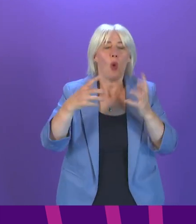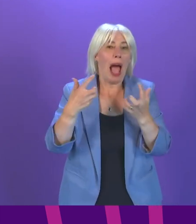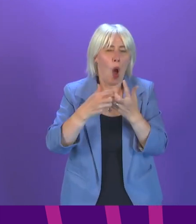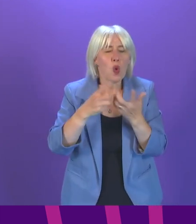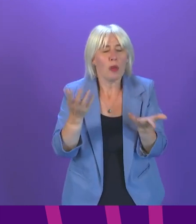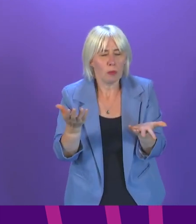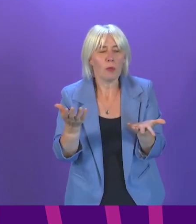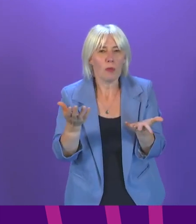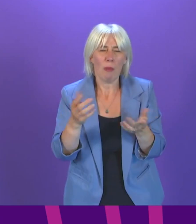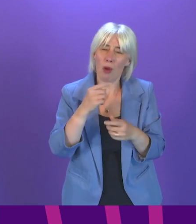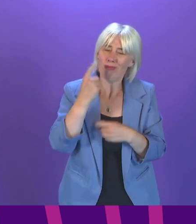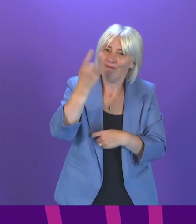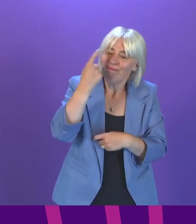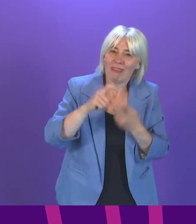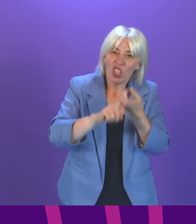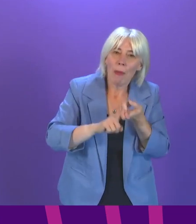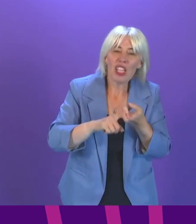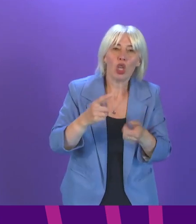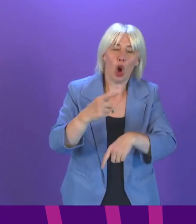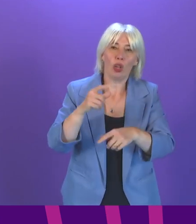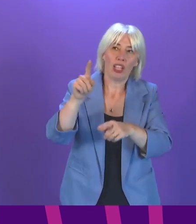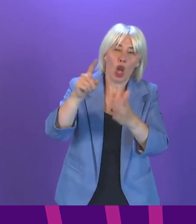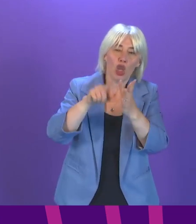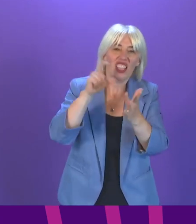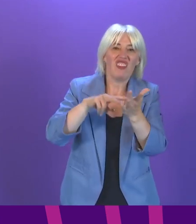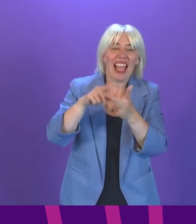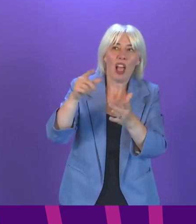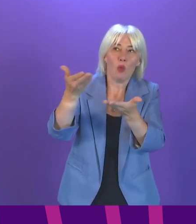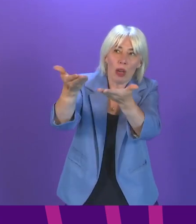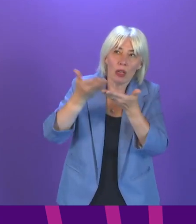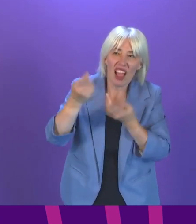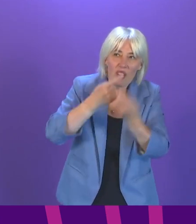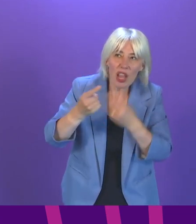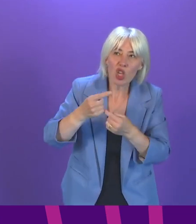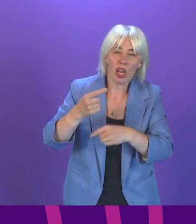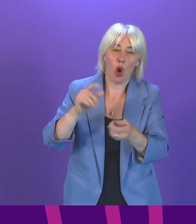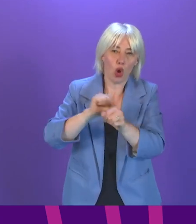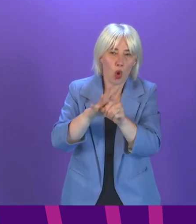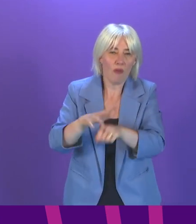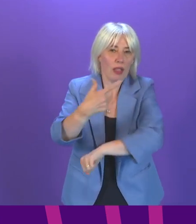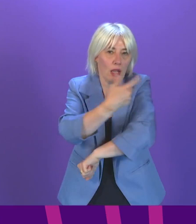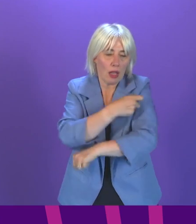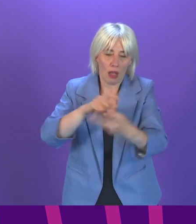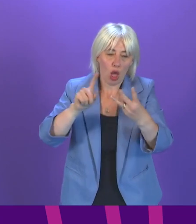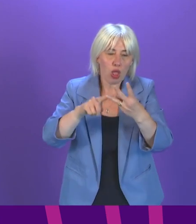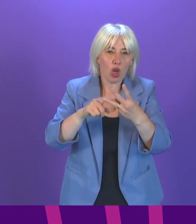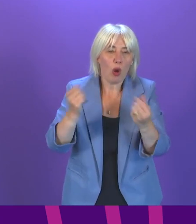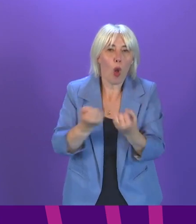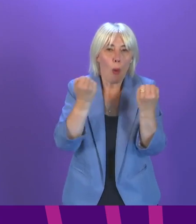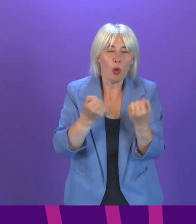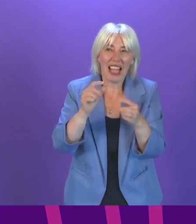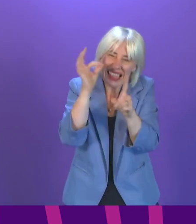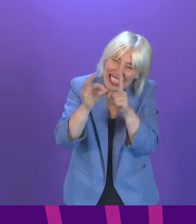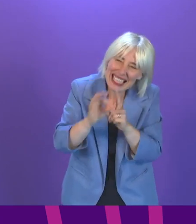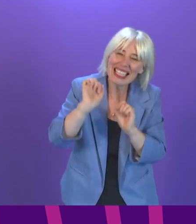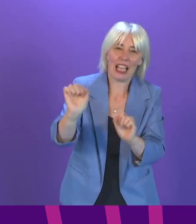that will partly be dependent on the timing of the JCVI advice on booster COVID vaccinations and the detail of that advice, but we will continue